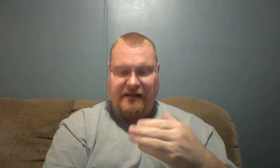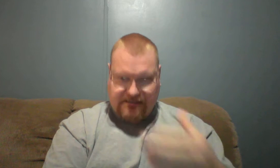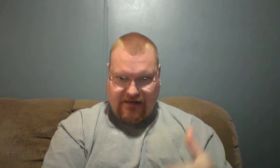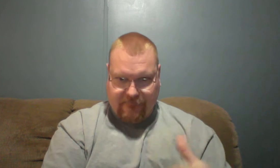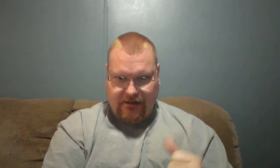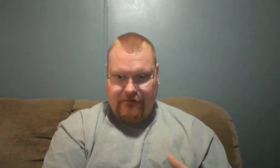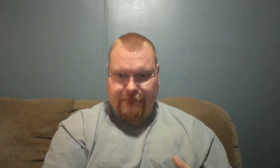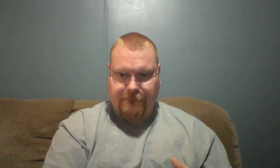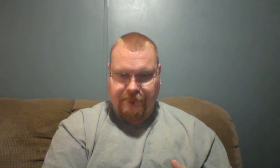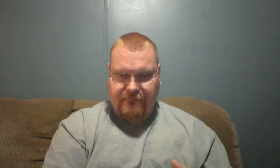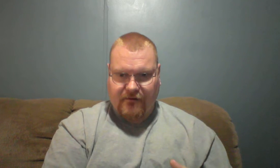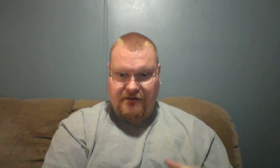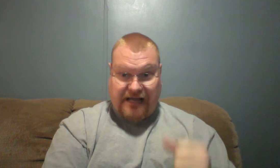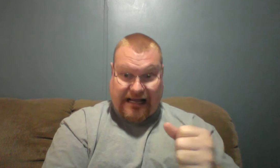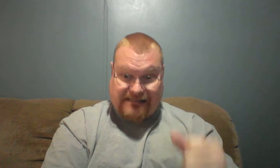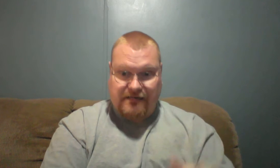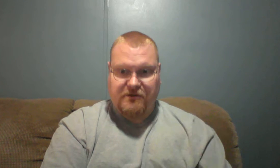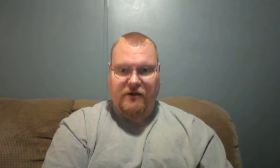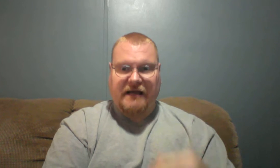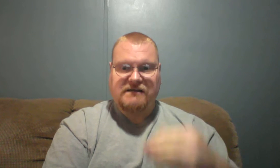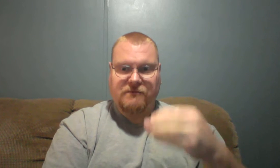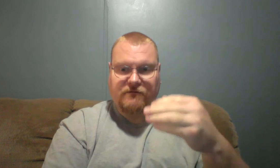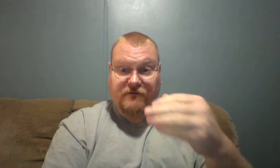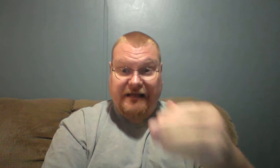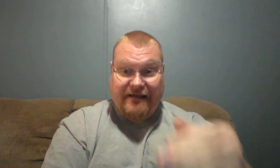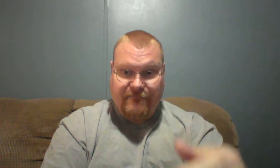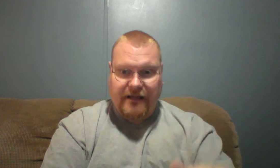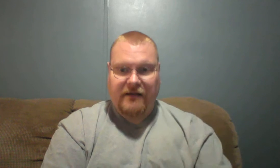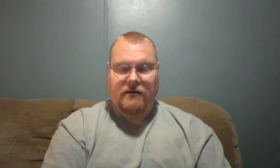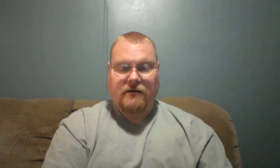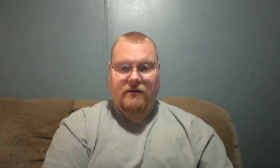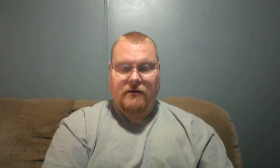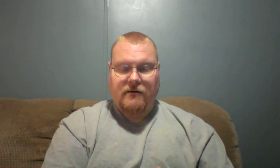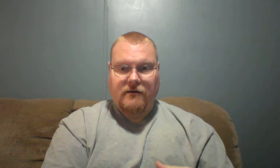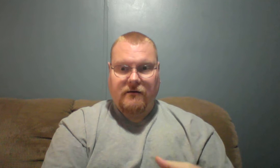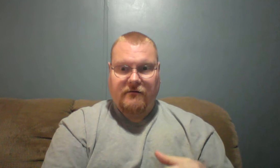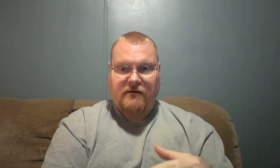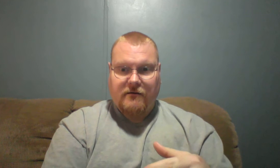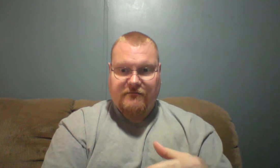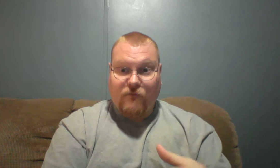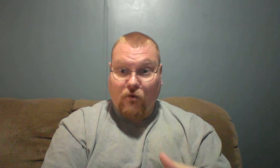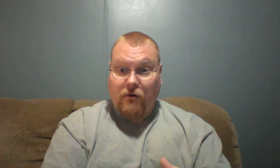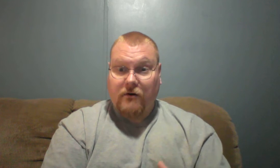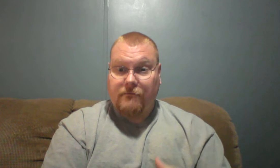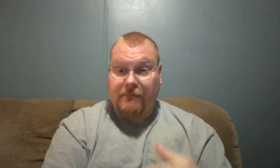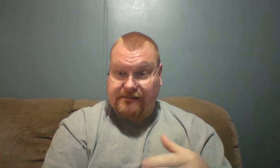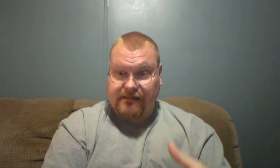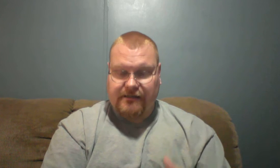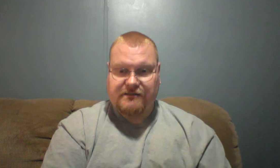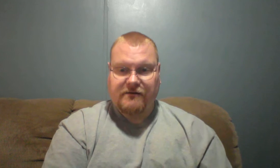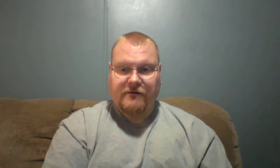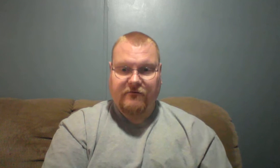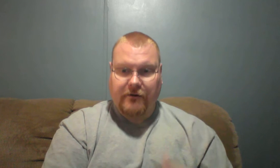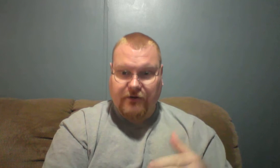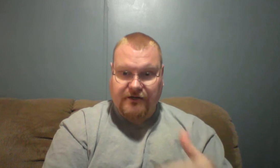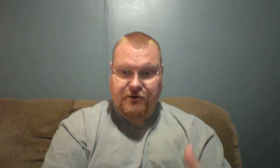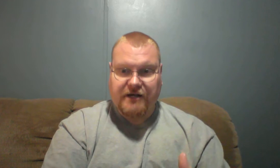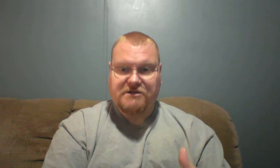he saved me because I asked him to, asked him to forgive me for my sins, for my transgressions